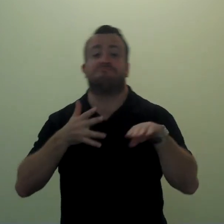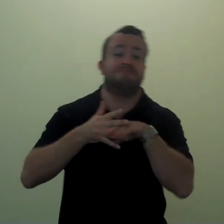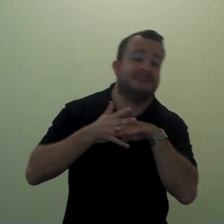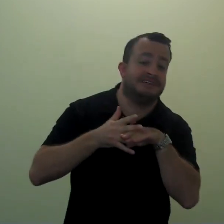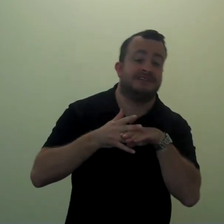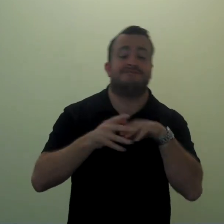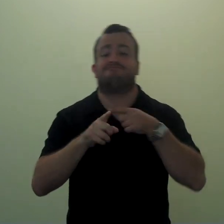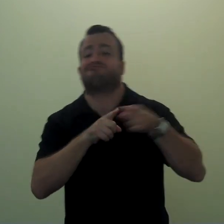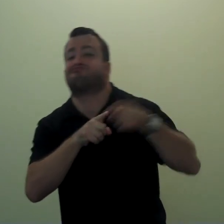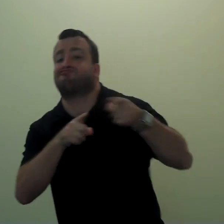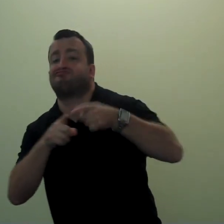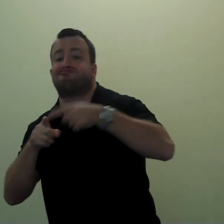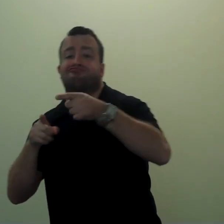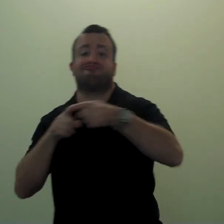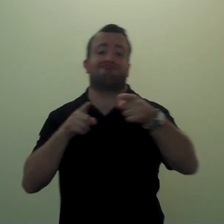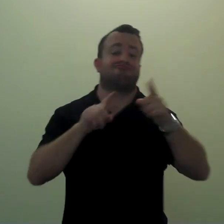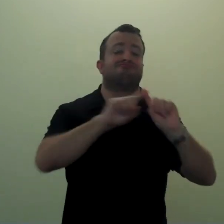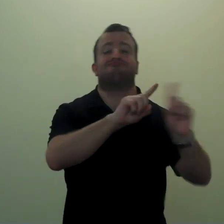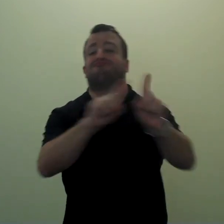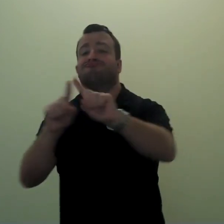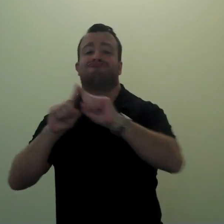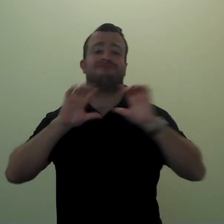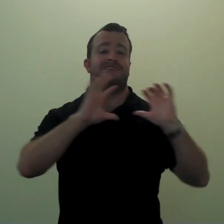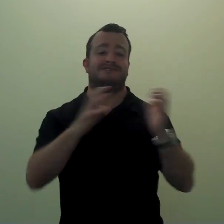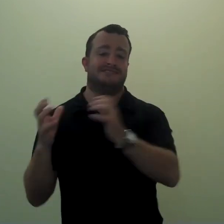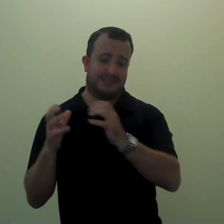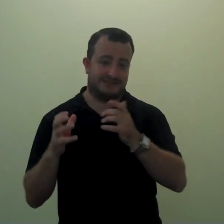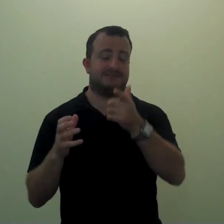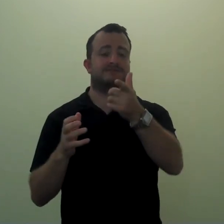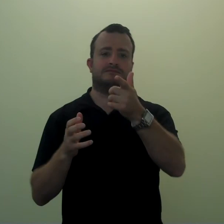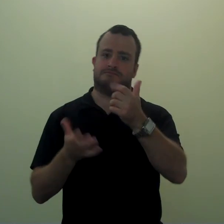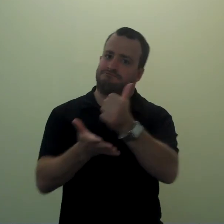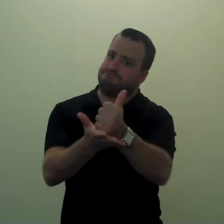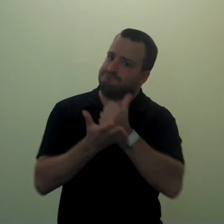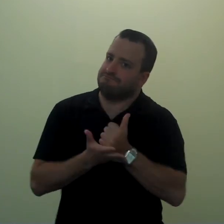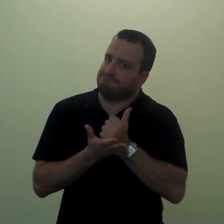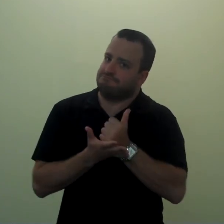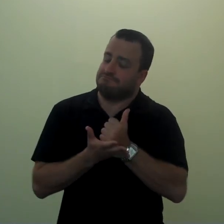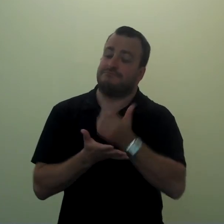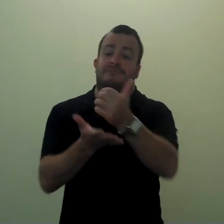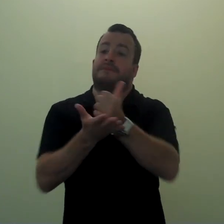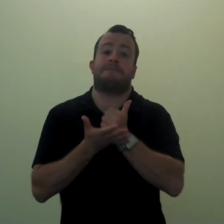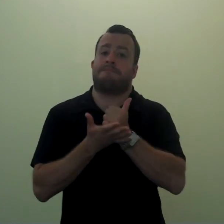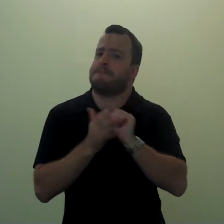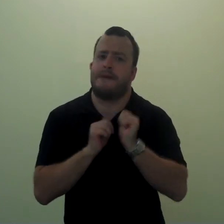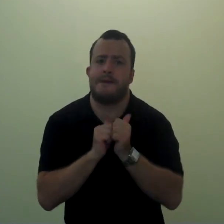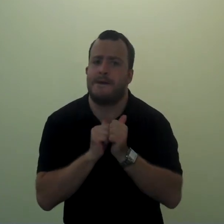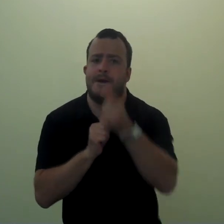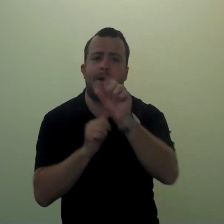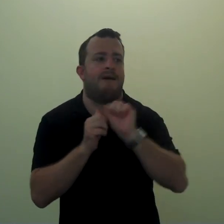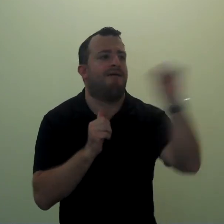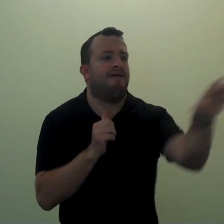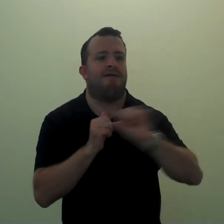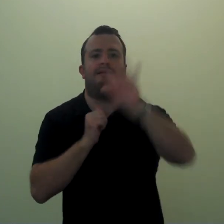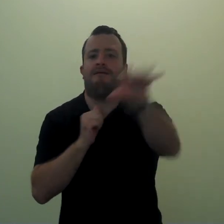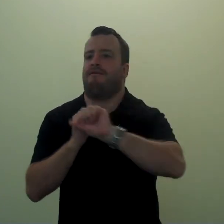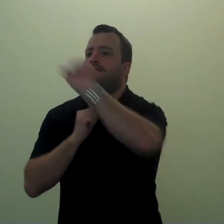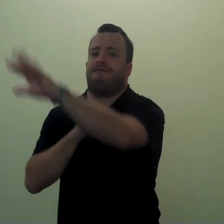the classes, including Beginner, Intermediate, and a variety of specialty classes. Help us spread the